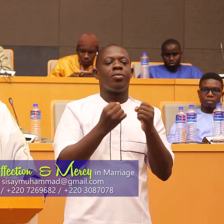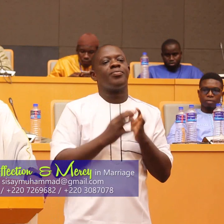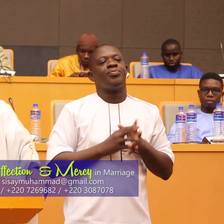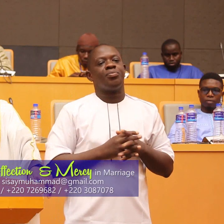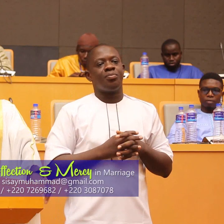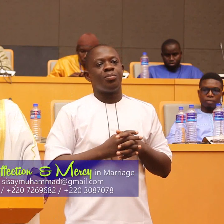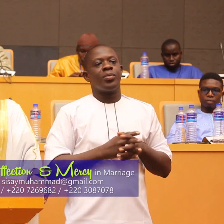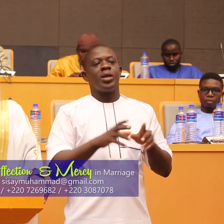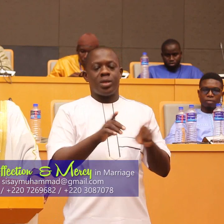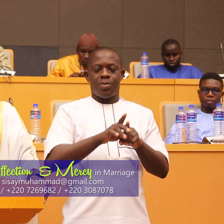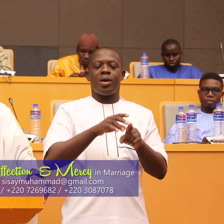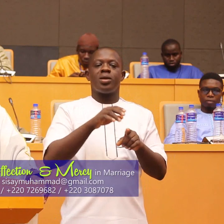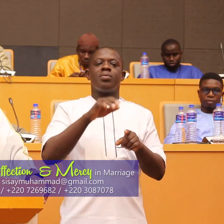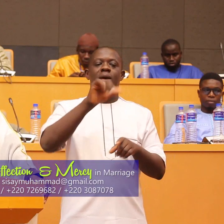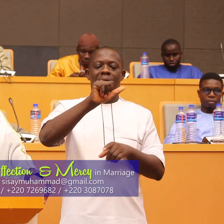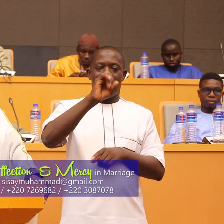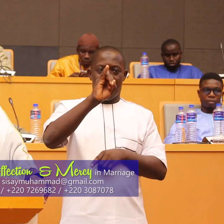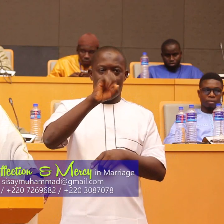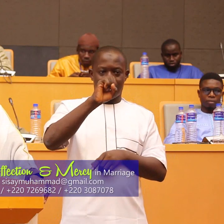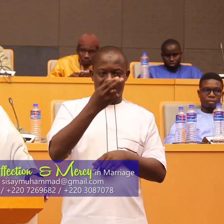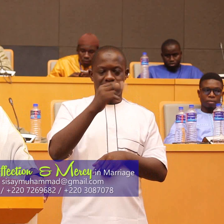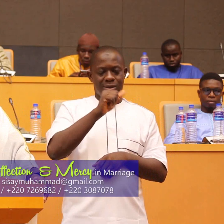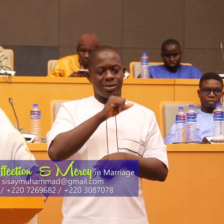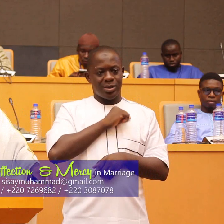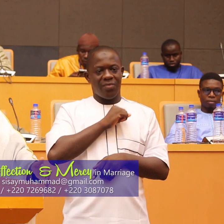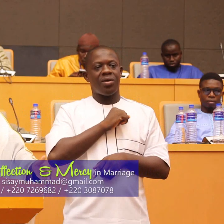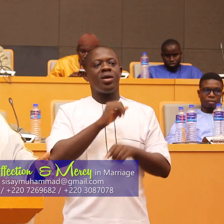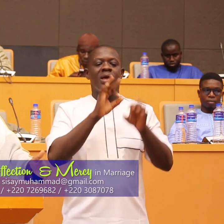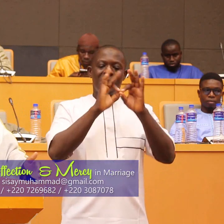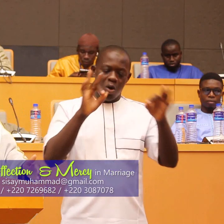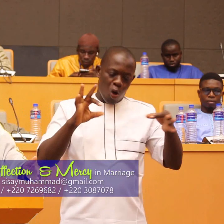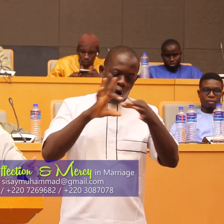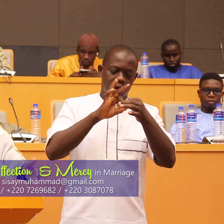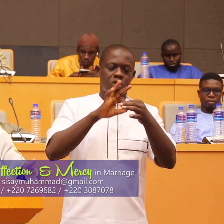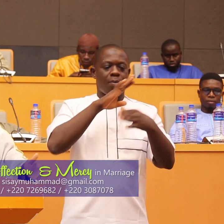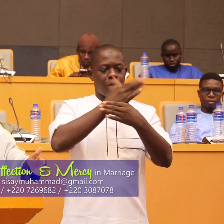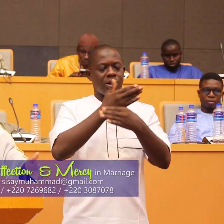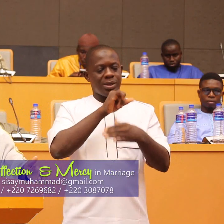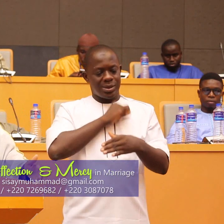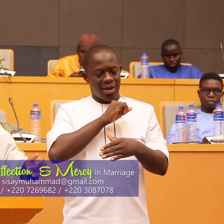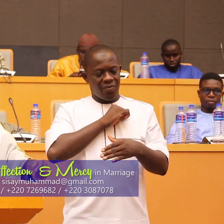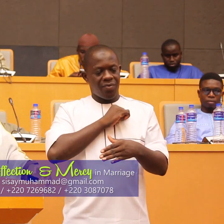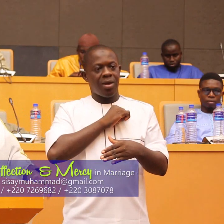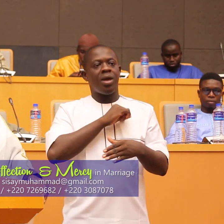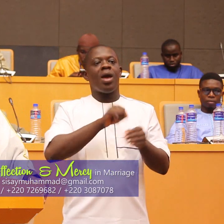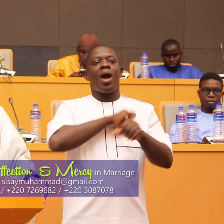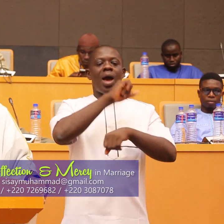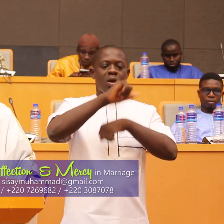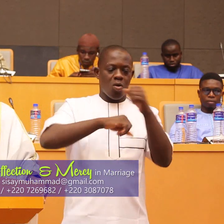and Aisha the beautiful connection between him I mean between her and